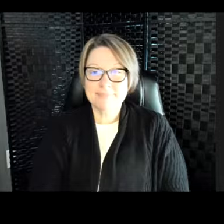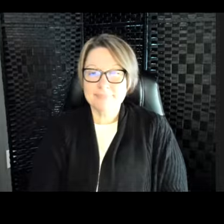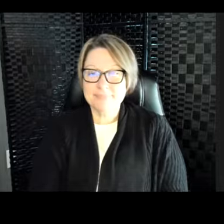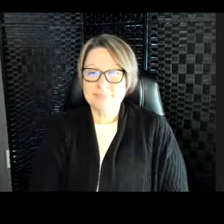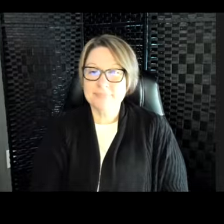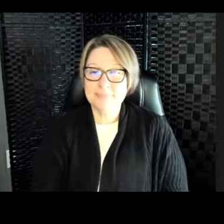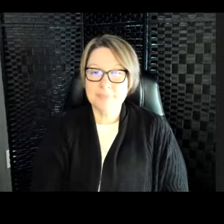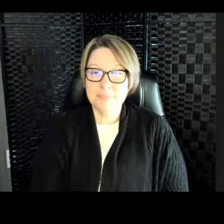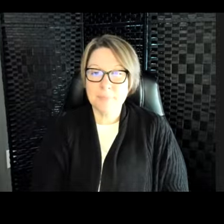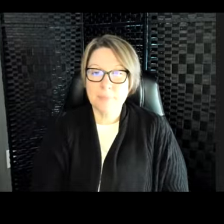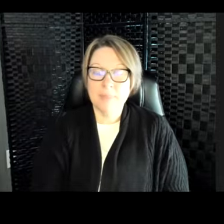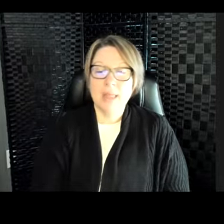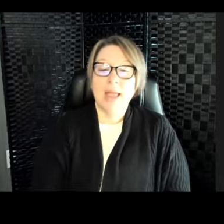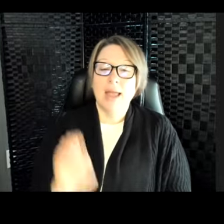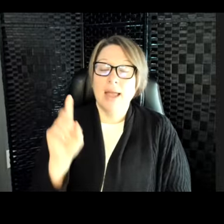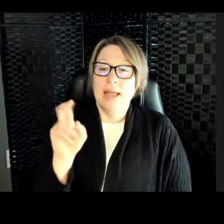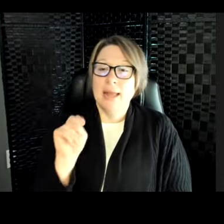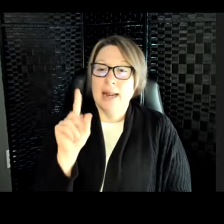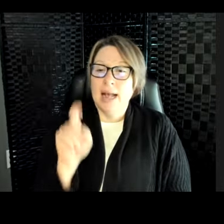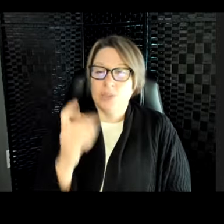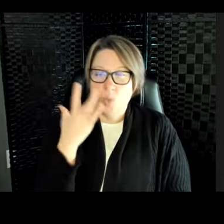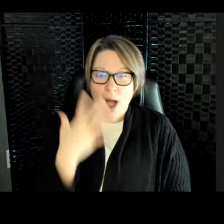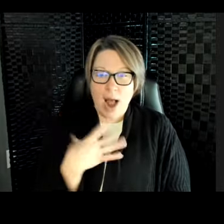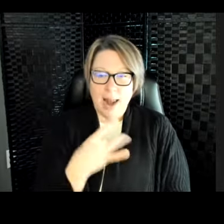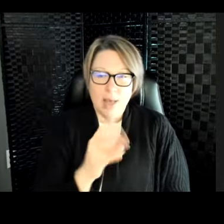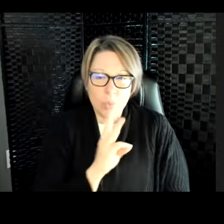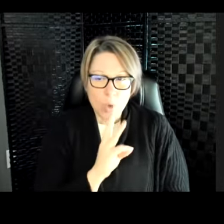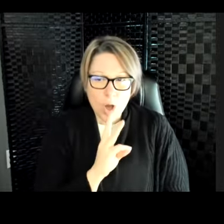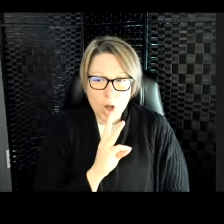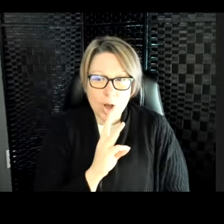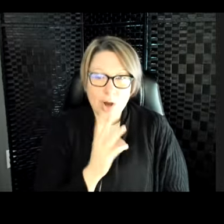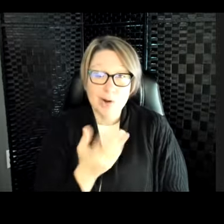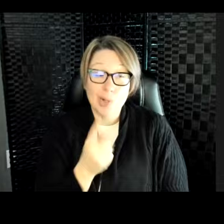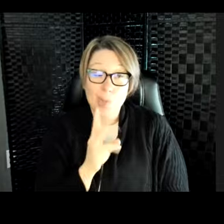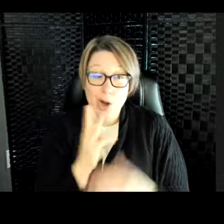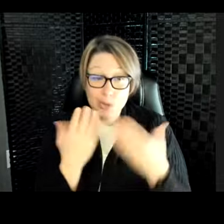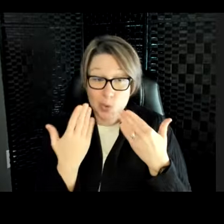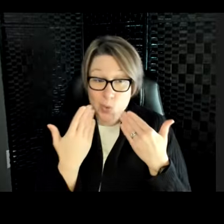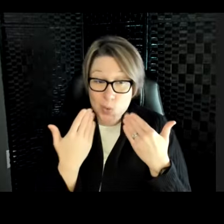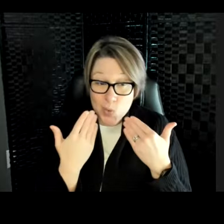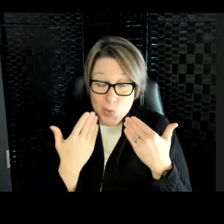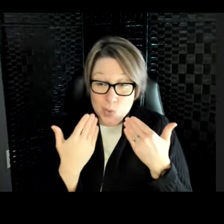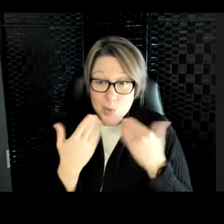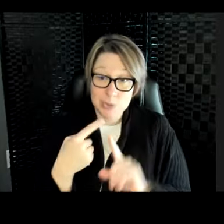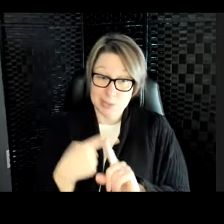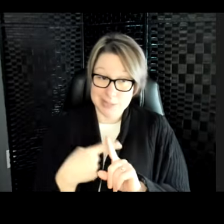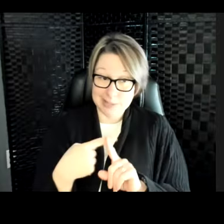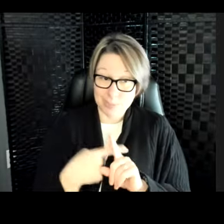Eden asks, why do they like the water? Well, the water is nice and cool, which is the temperature that they like. And it's also